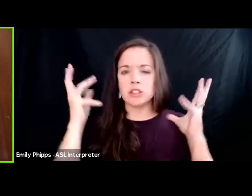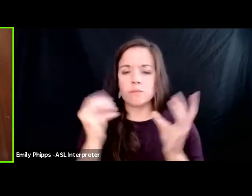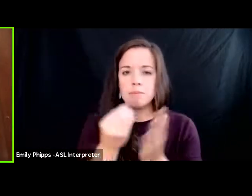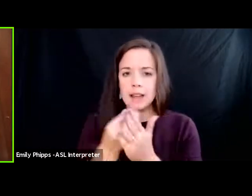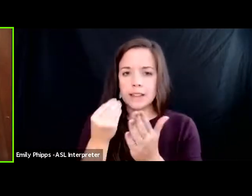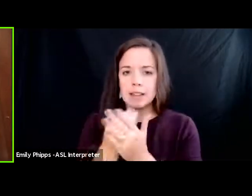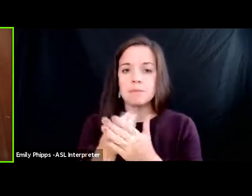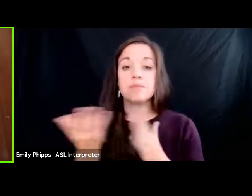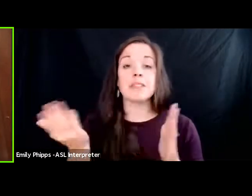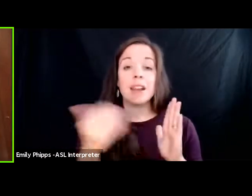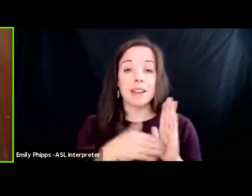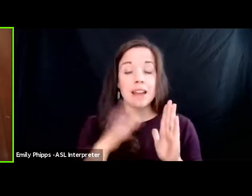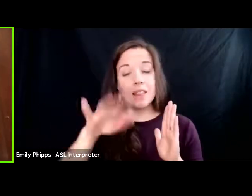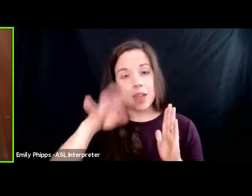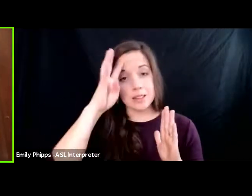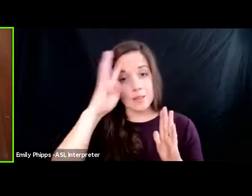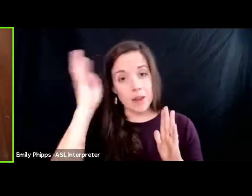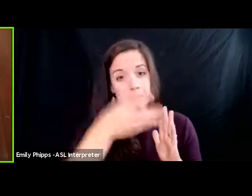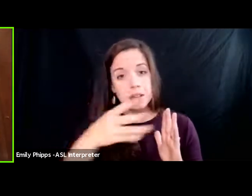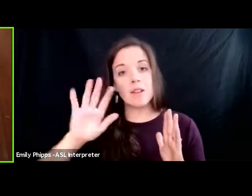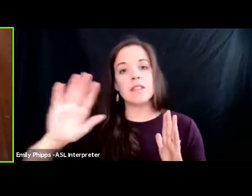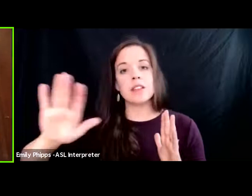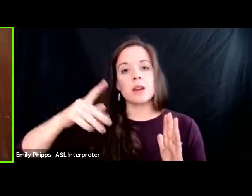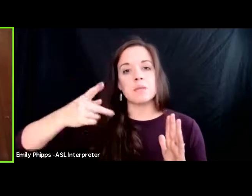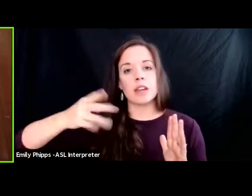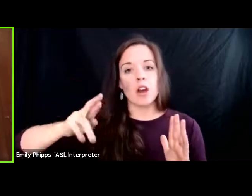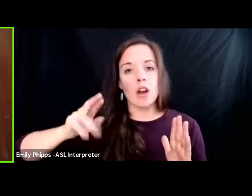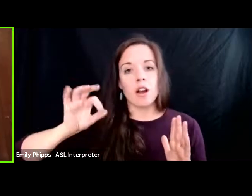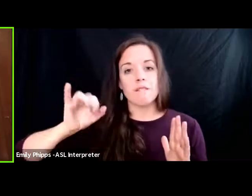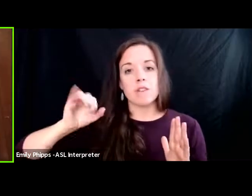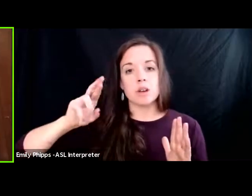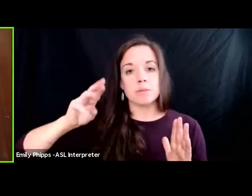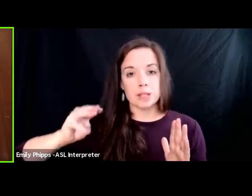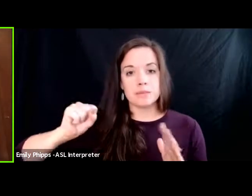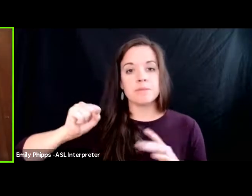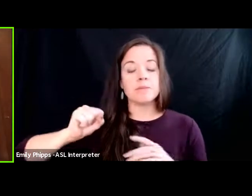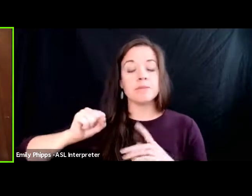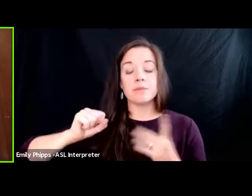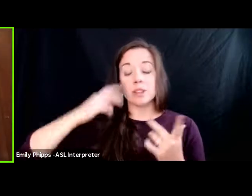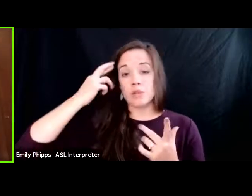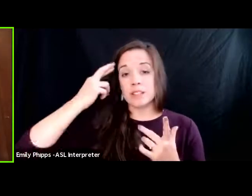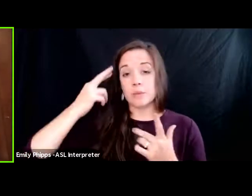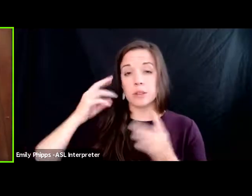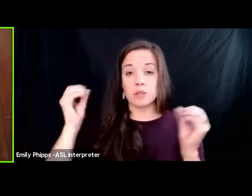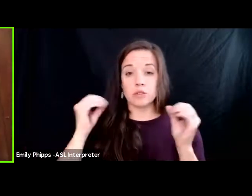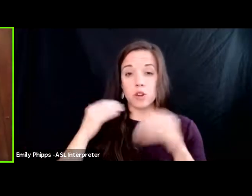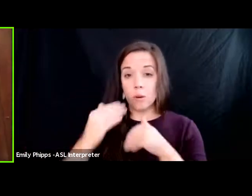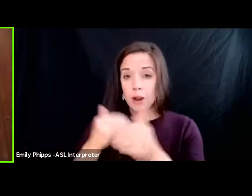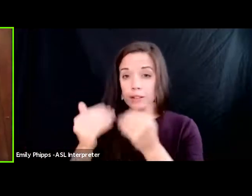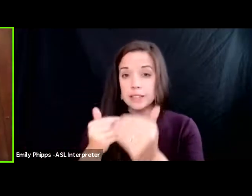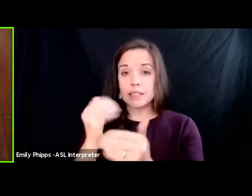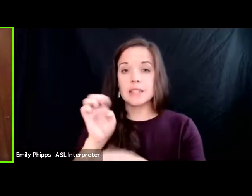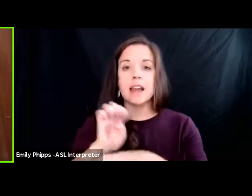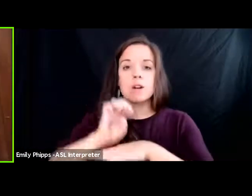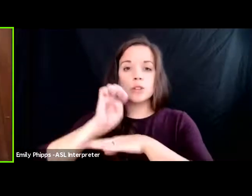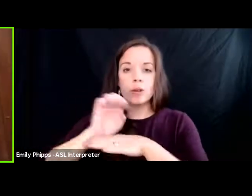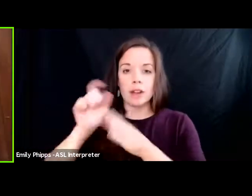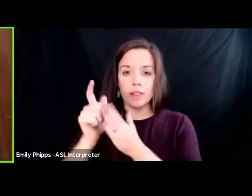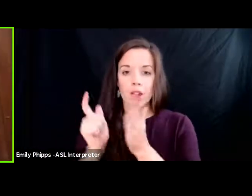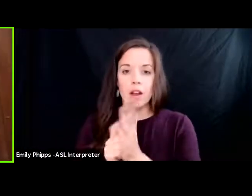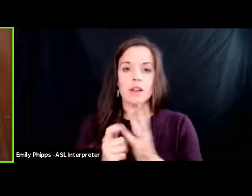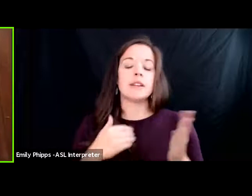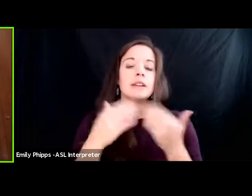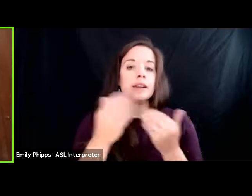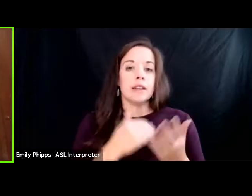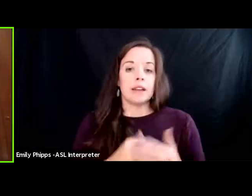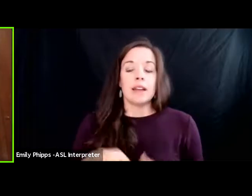a fabrication of their pr firms the reason was because there was no process in ecuadorian law nevertheless nine